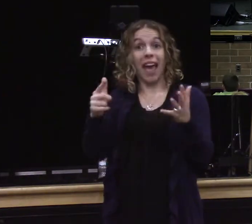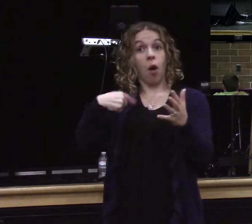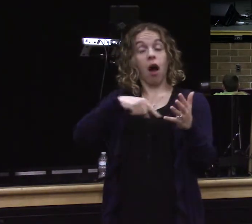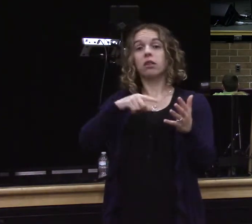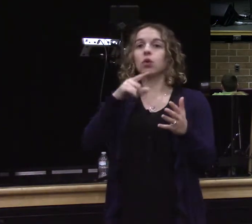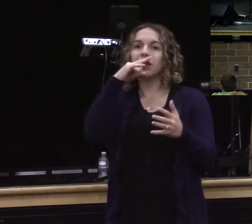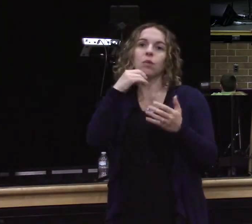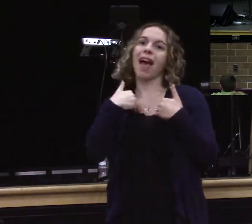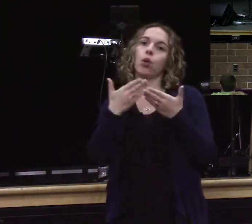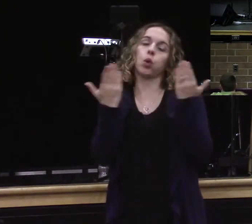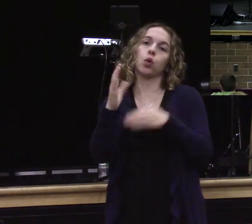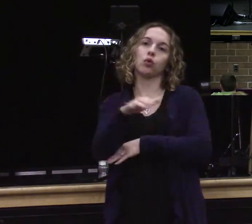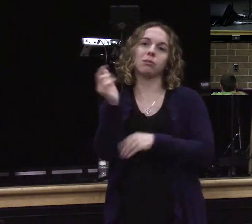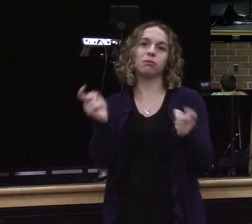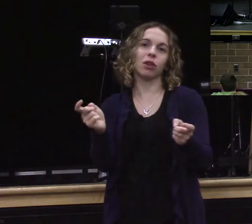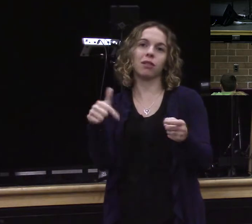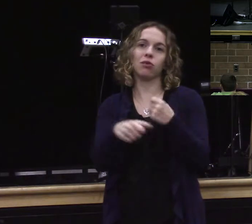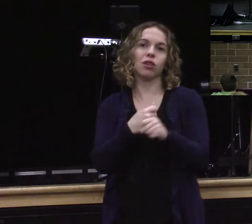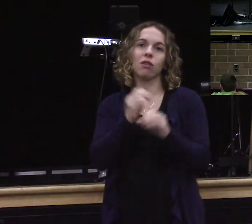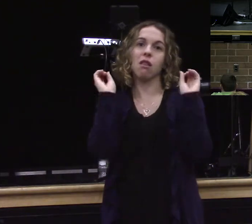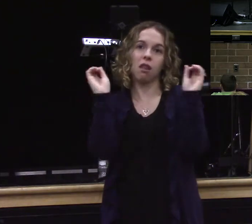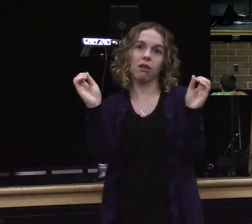the things the church does to reach the world for God